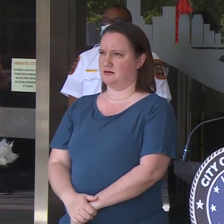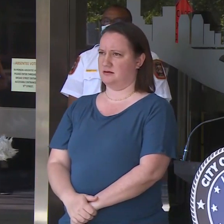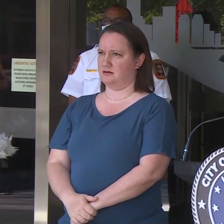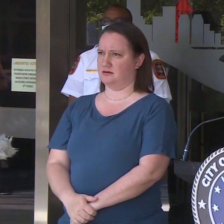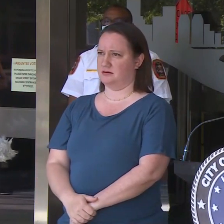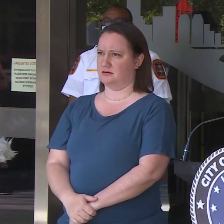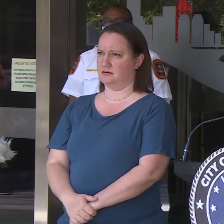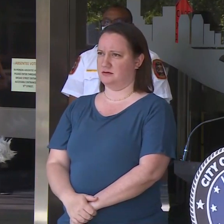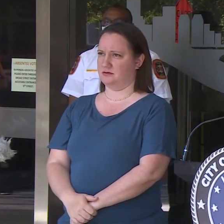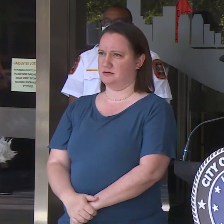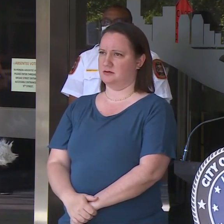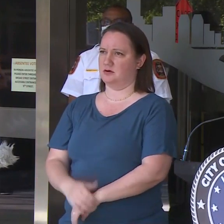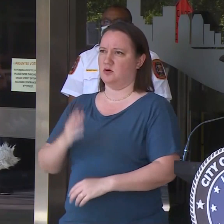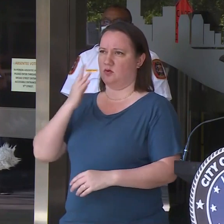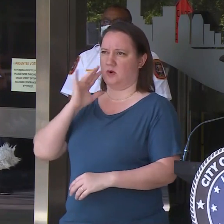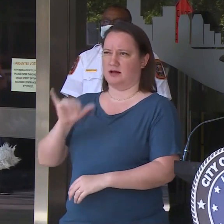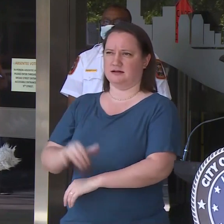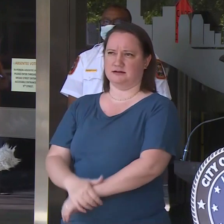Why is that?